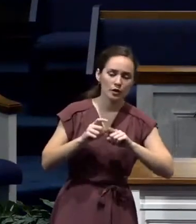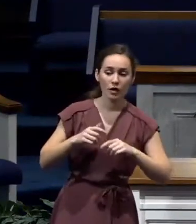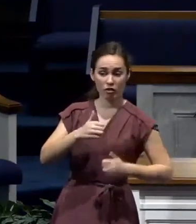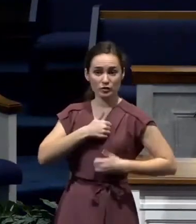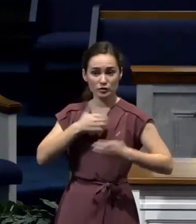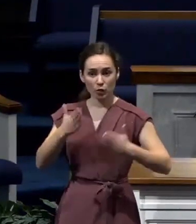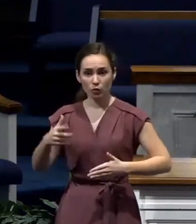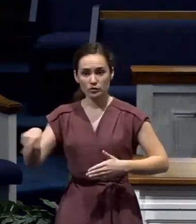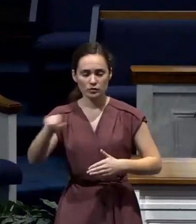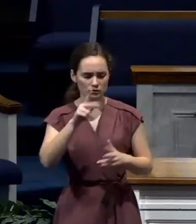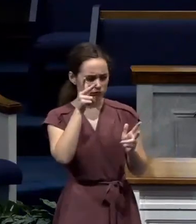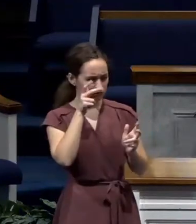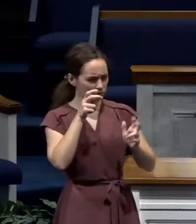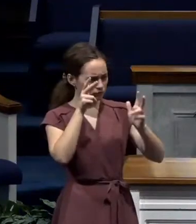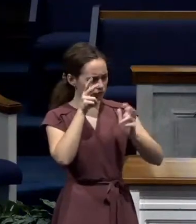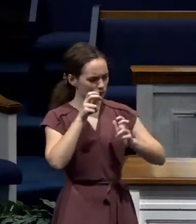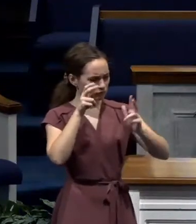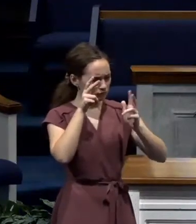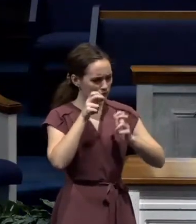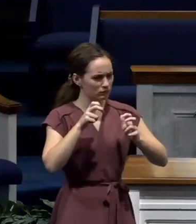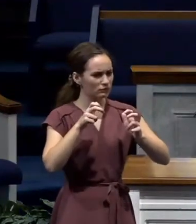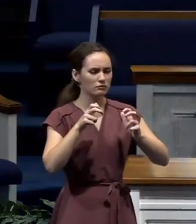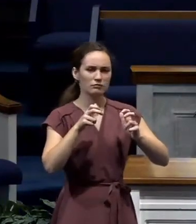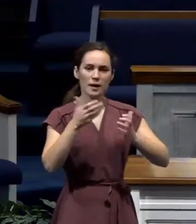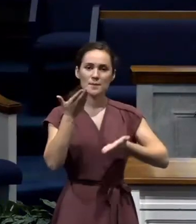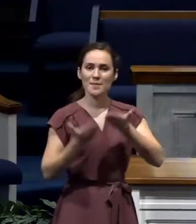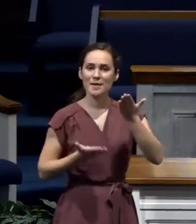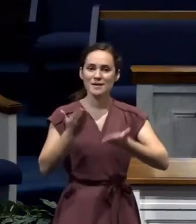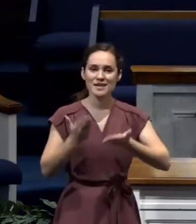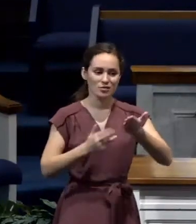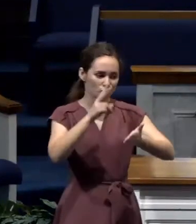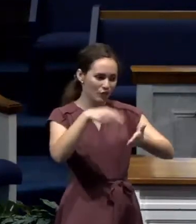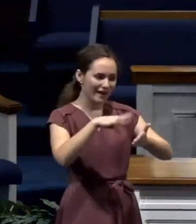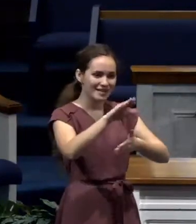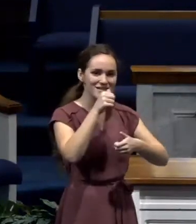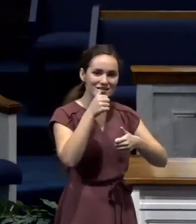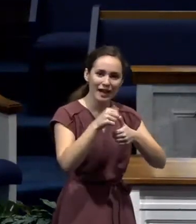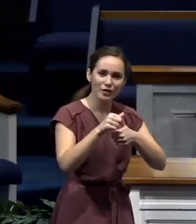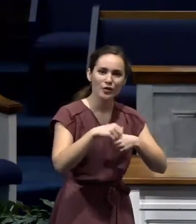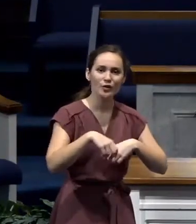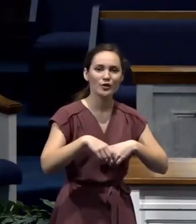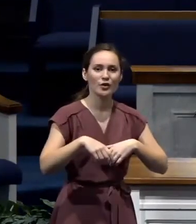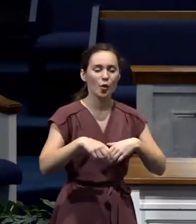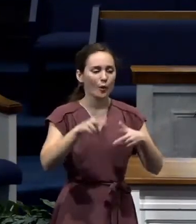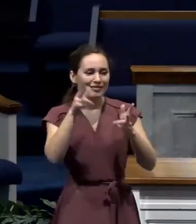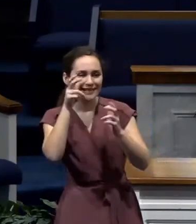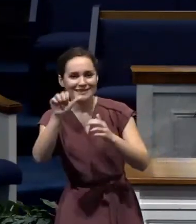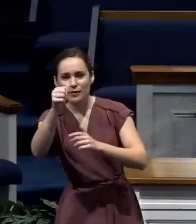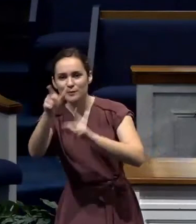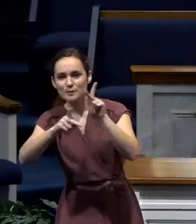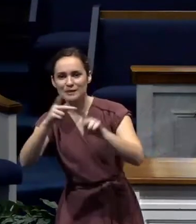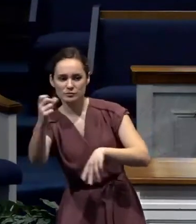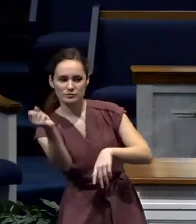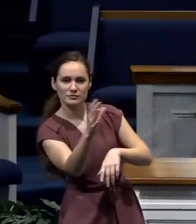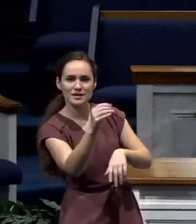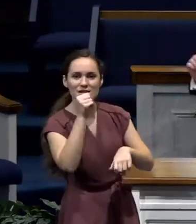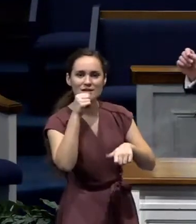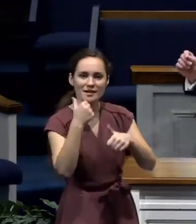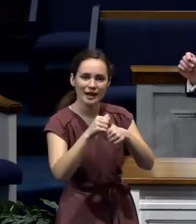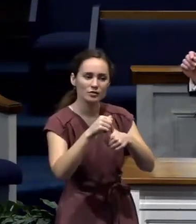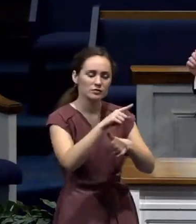Perhaps they read letters or had others or listened to letters being read that others had written to Paul and Paul responding,